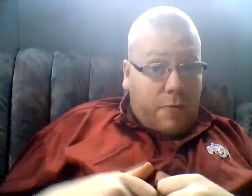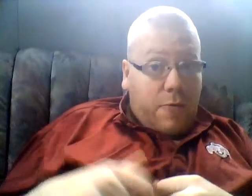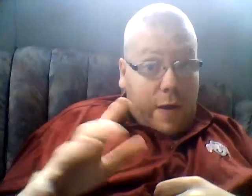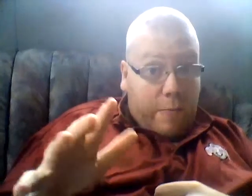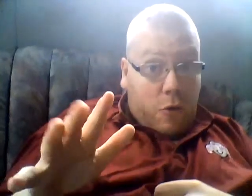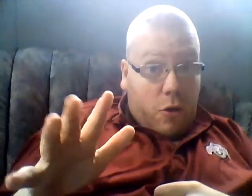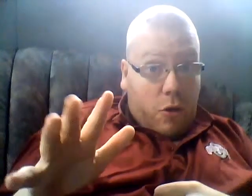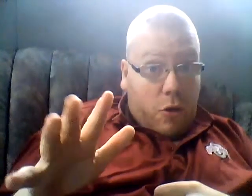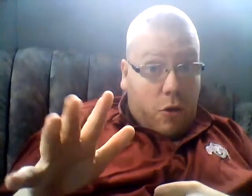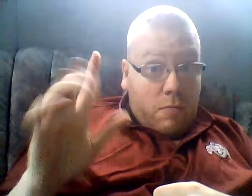Facebook.